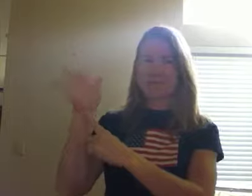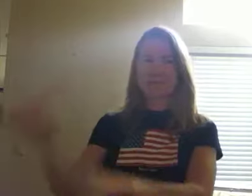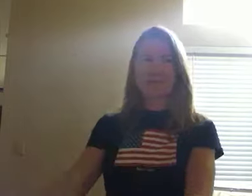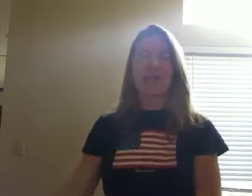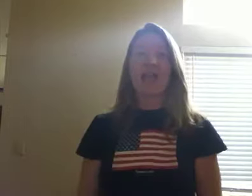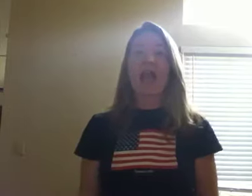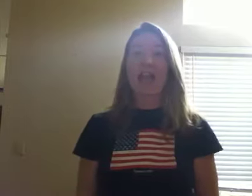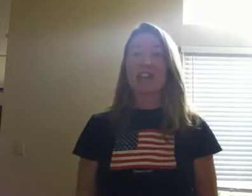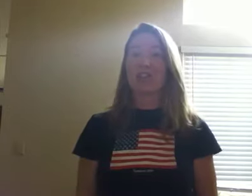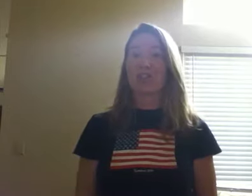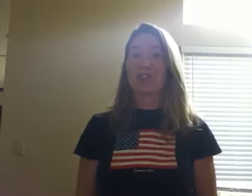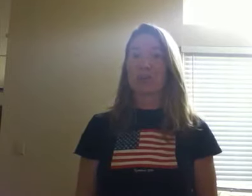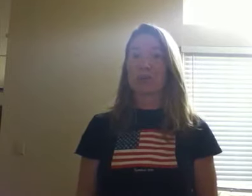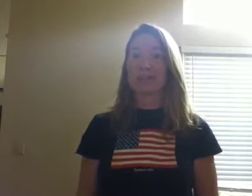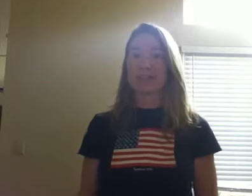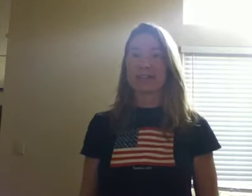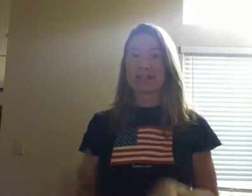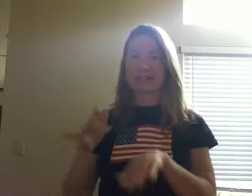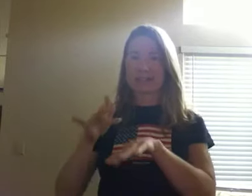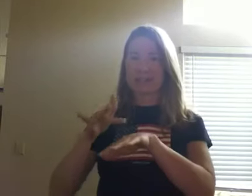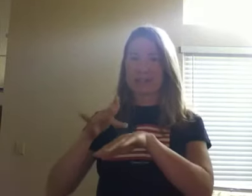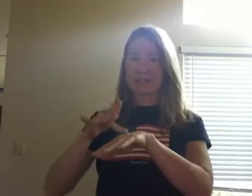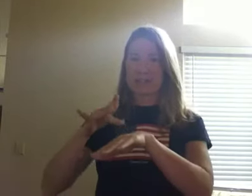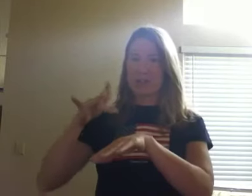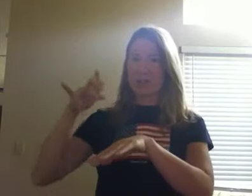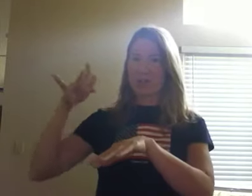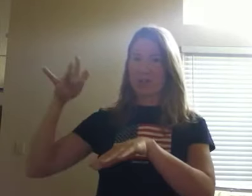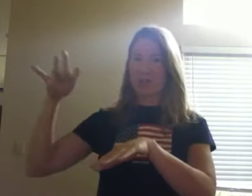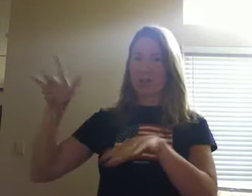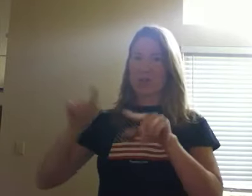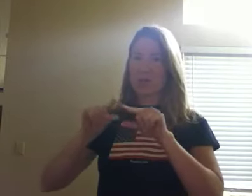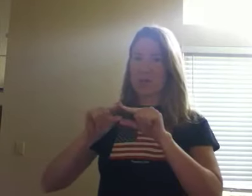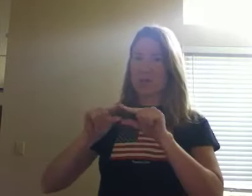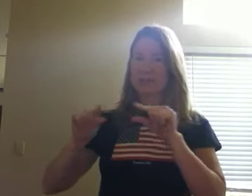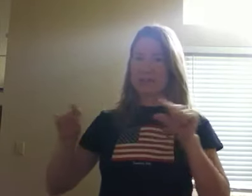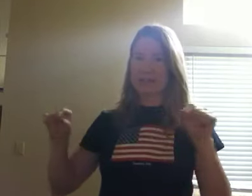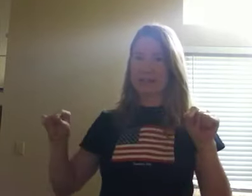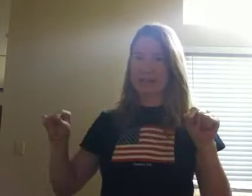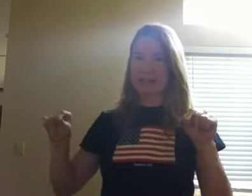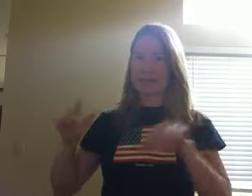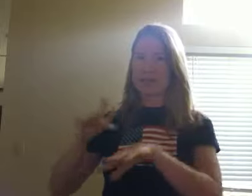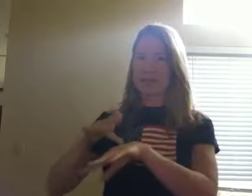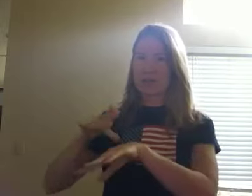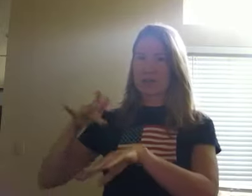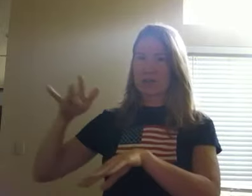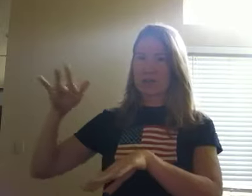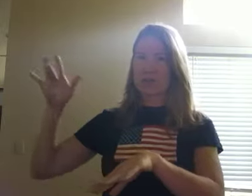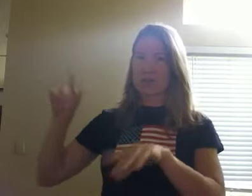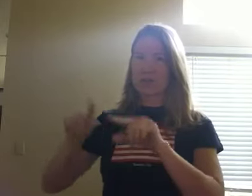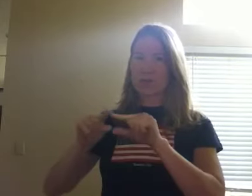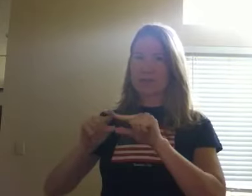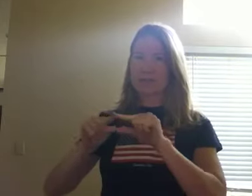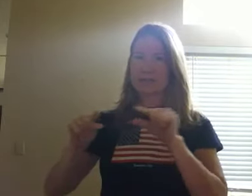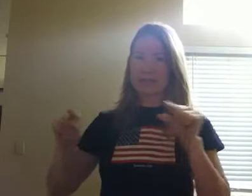And glow sticks. Glow stick. Glow stick.